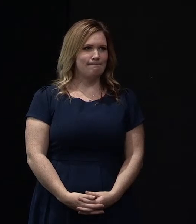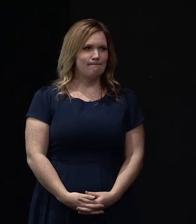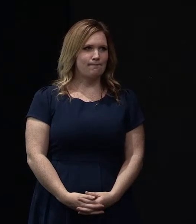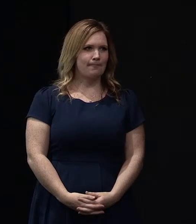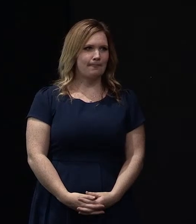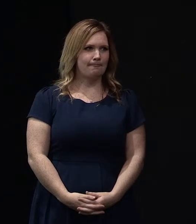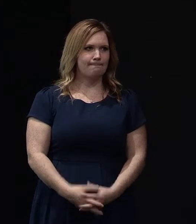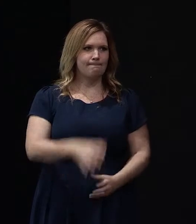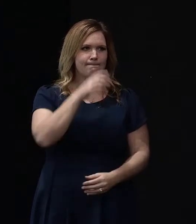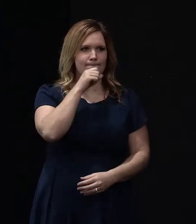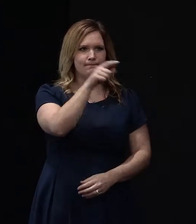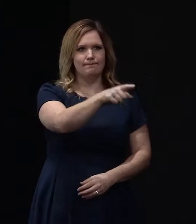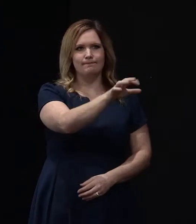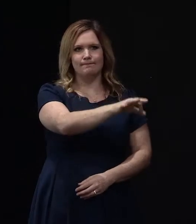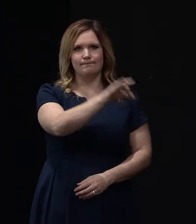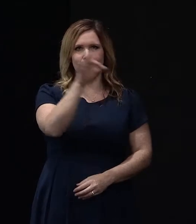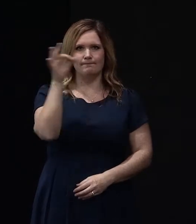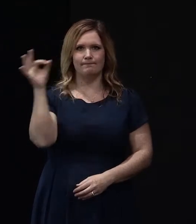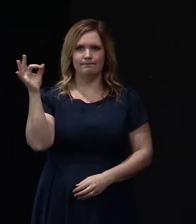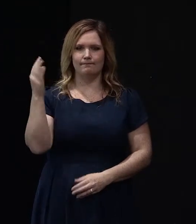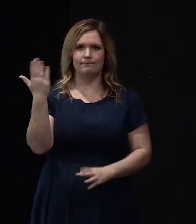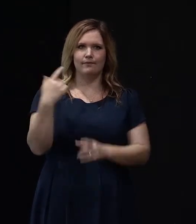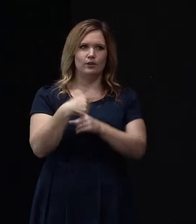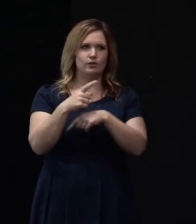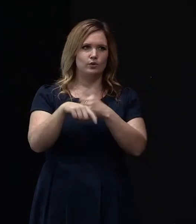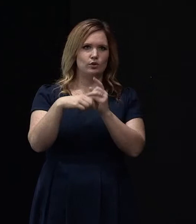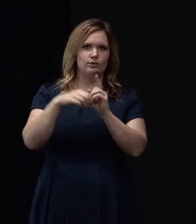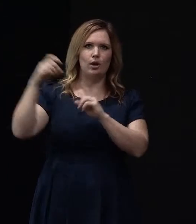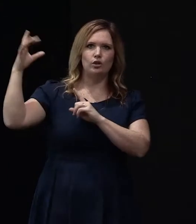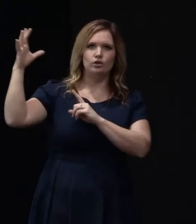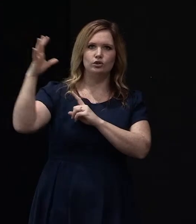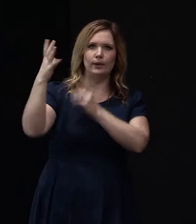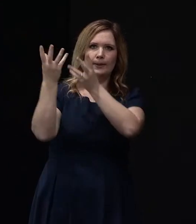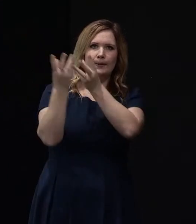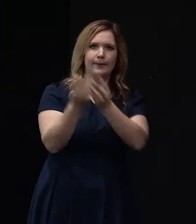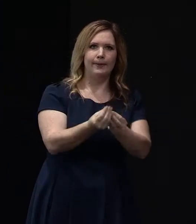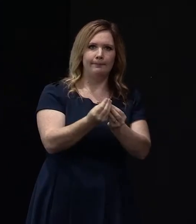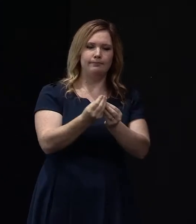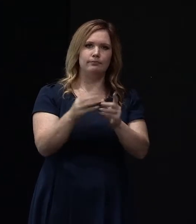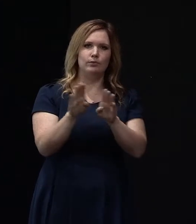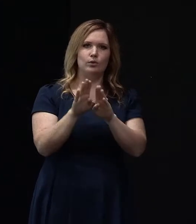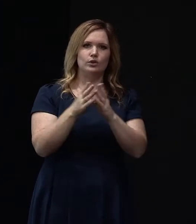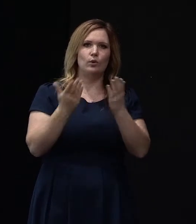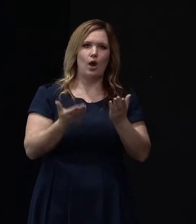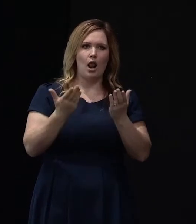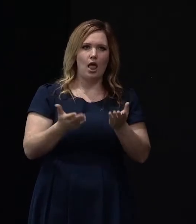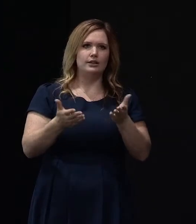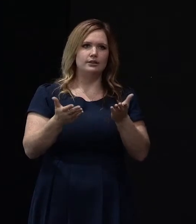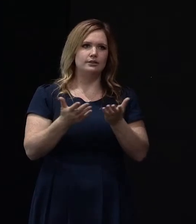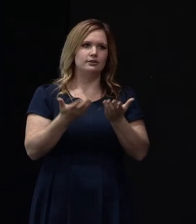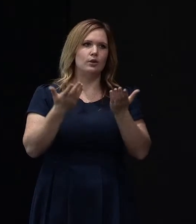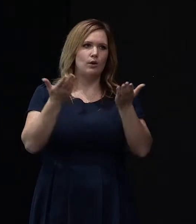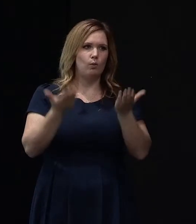You mentioned capturing solar radiation and lightweight structural buildings.